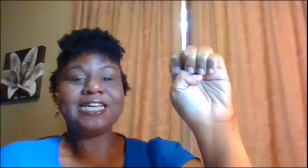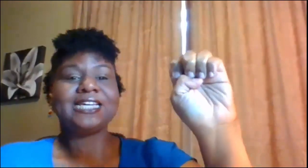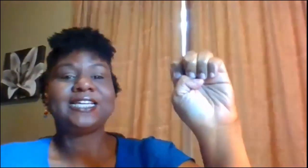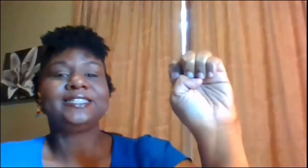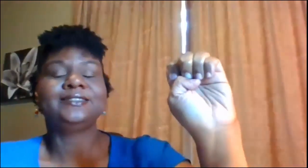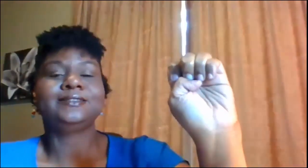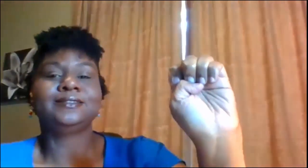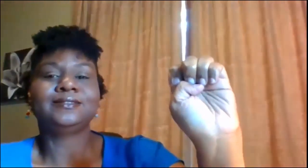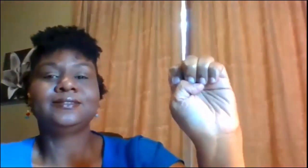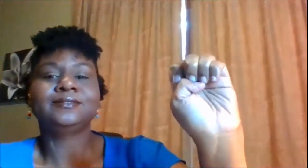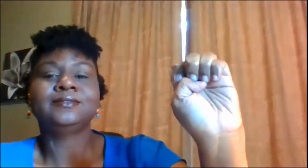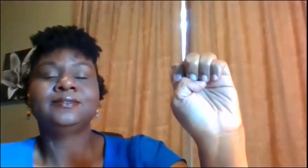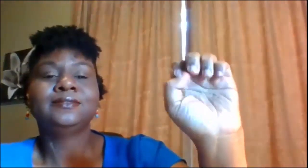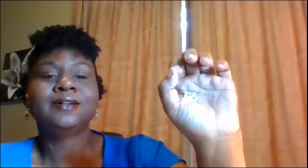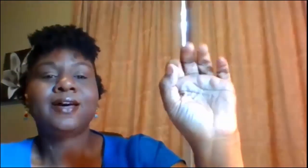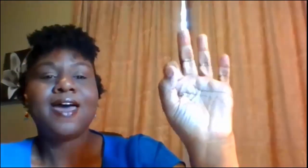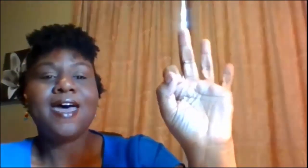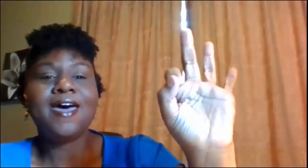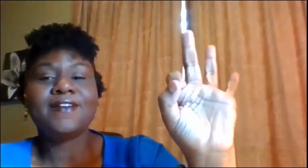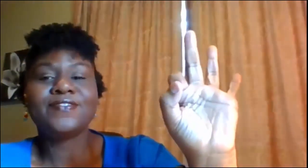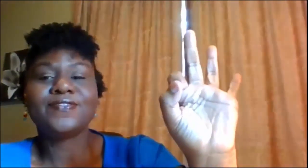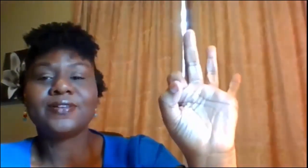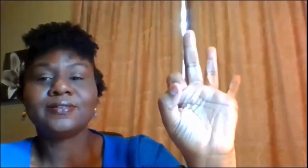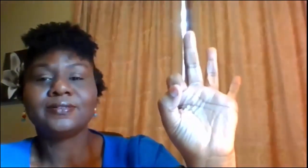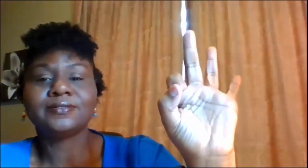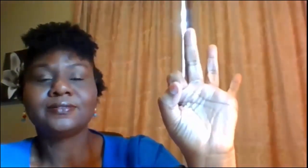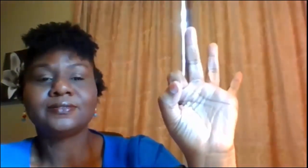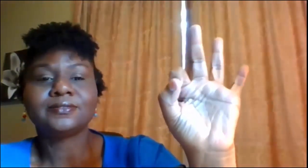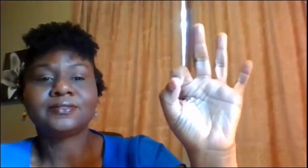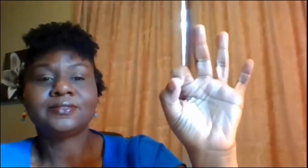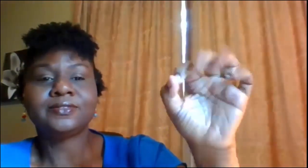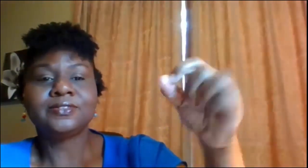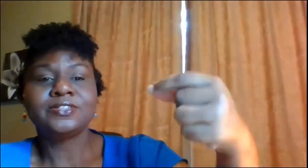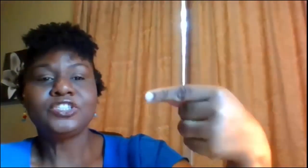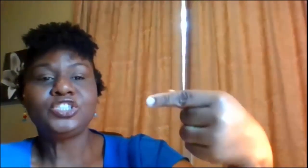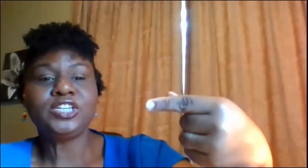F G